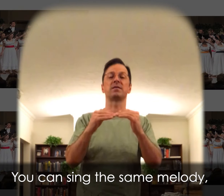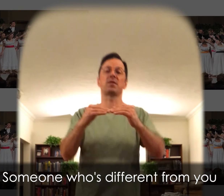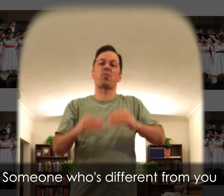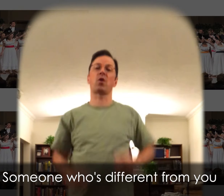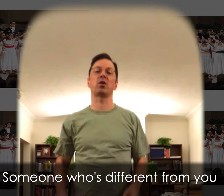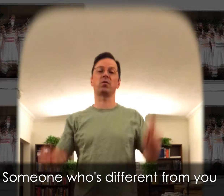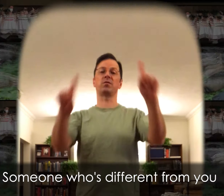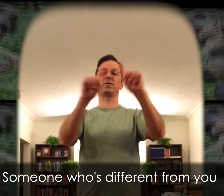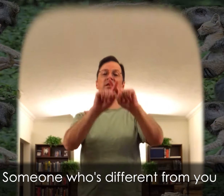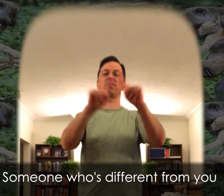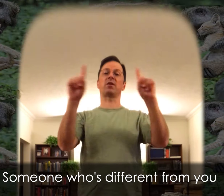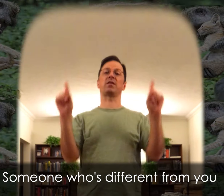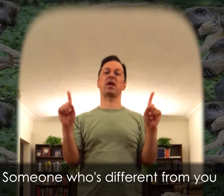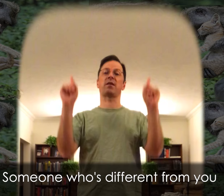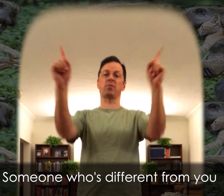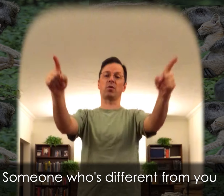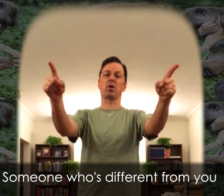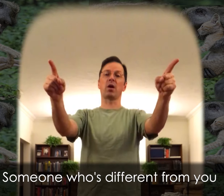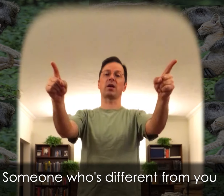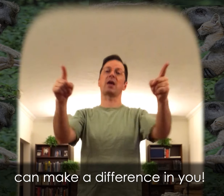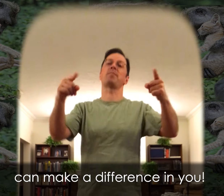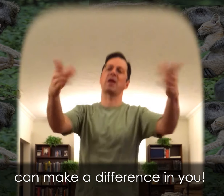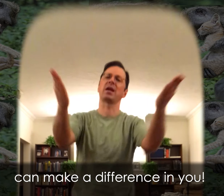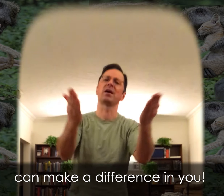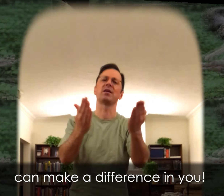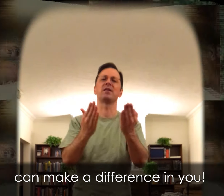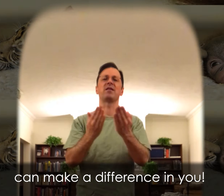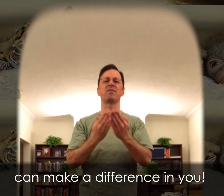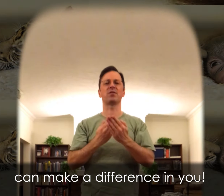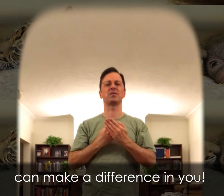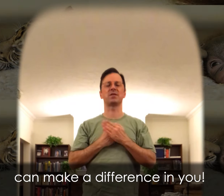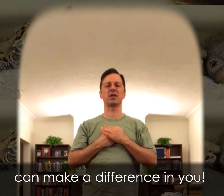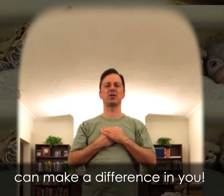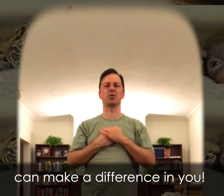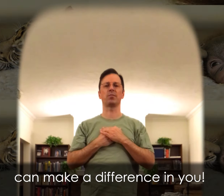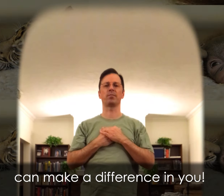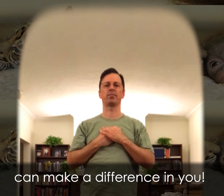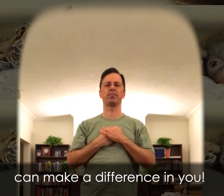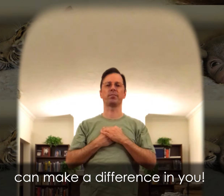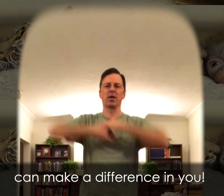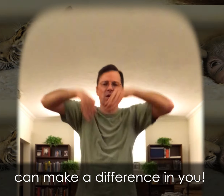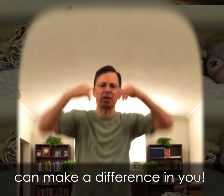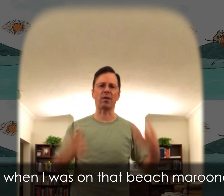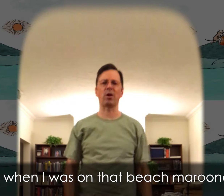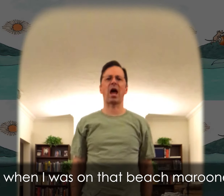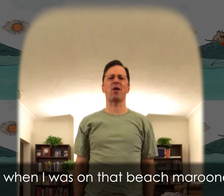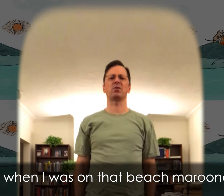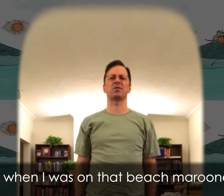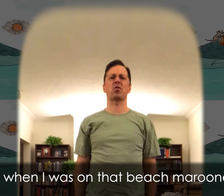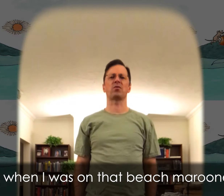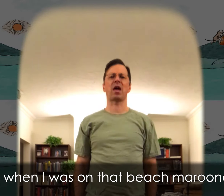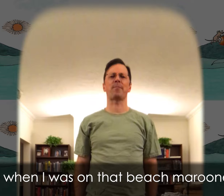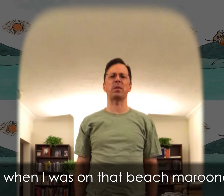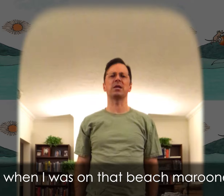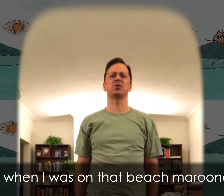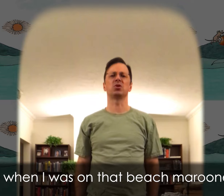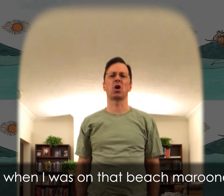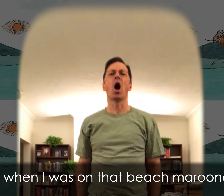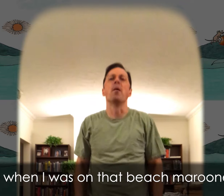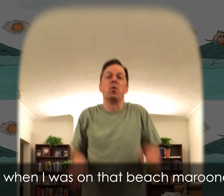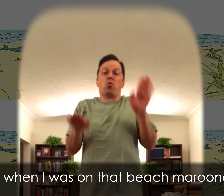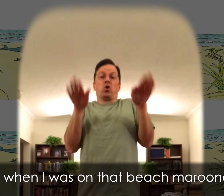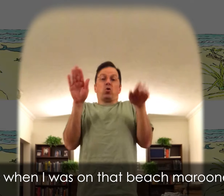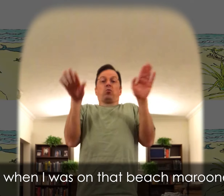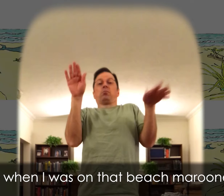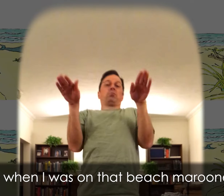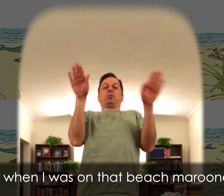Someone who's different from you Can make a difference in you Like when I was on that beach